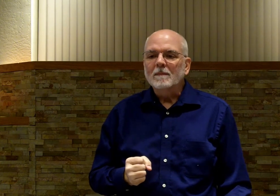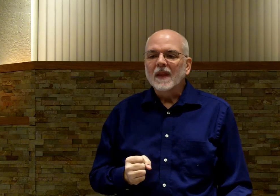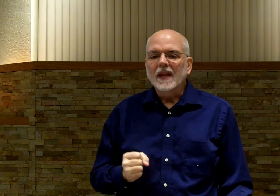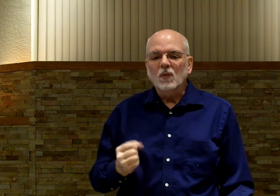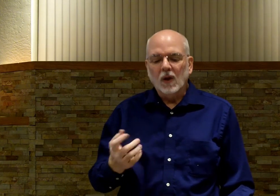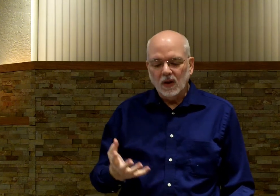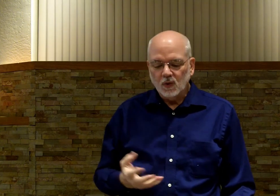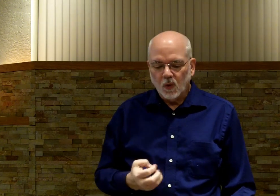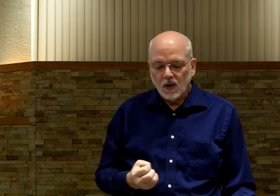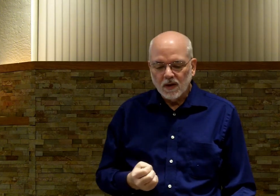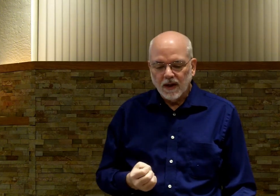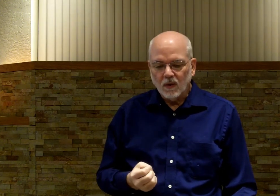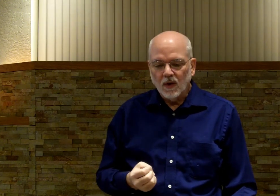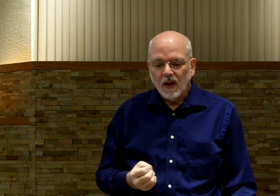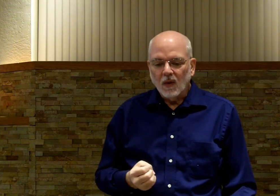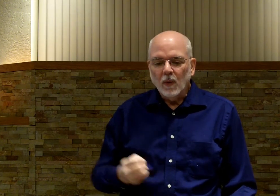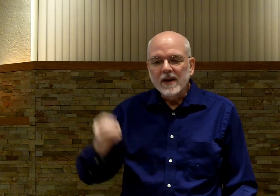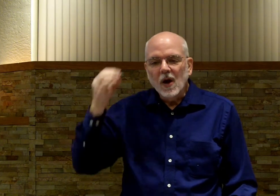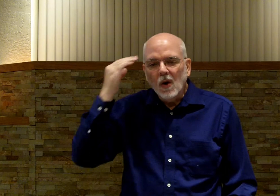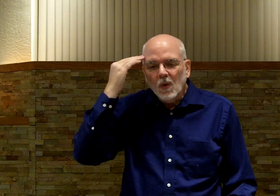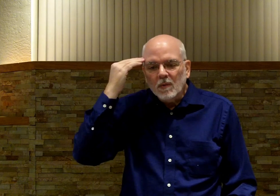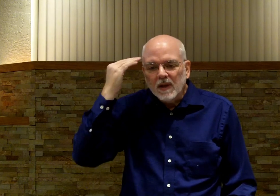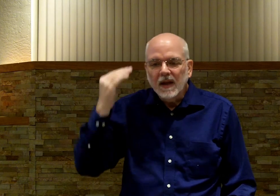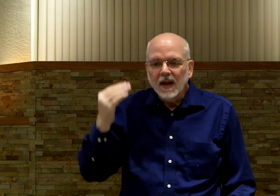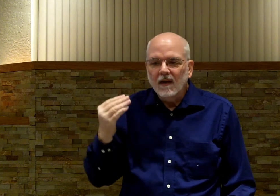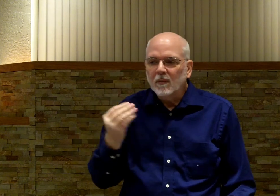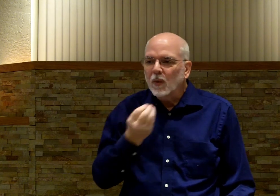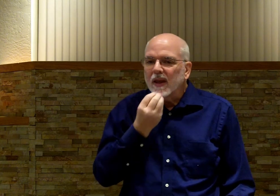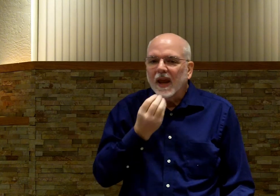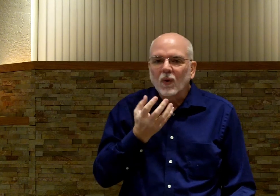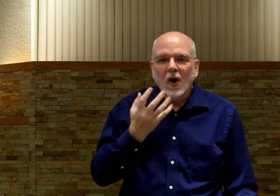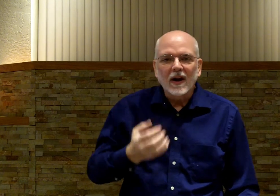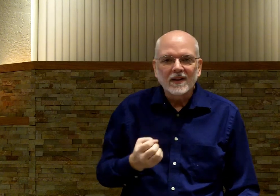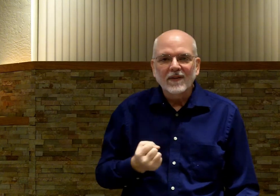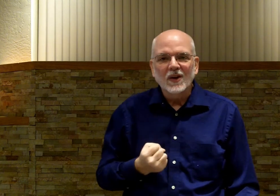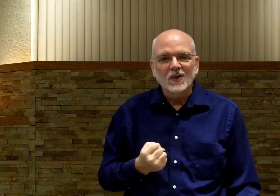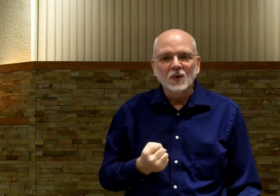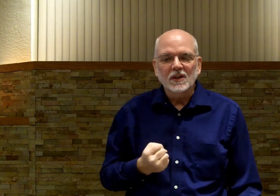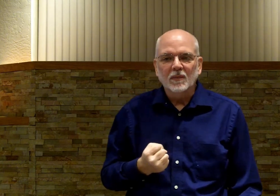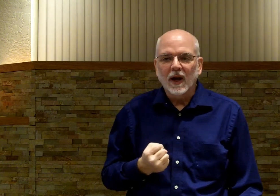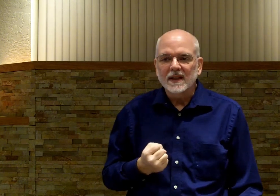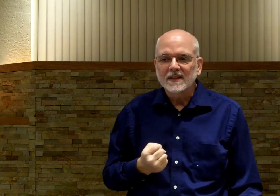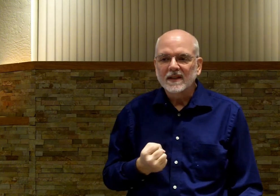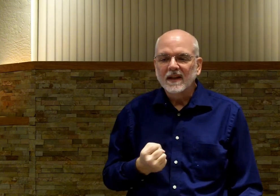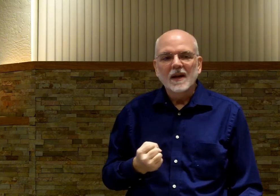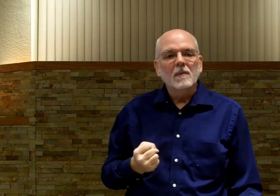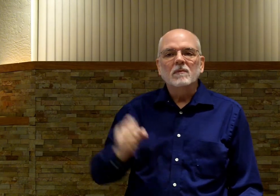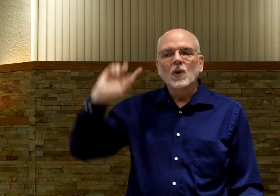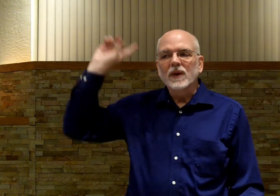It's one of those words that we know the meaning of, but we can't, it's difficult to express. So we